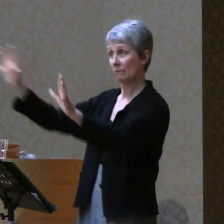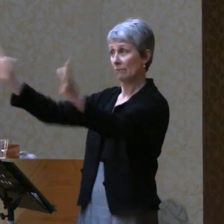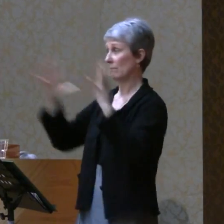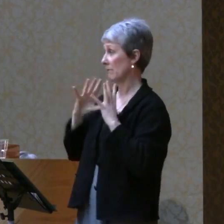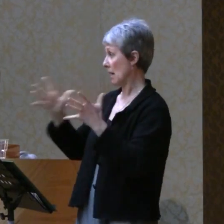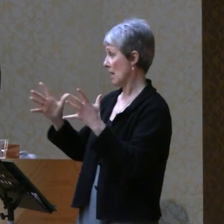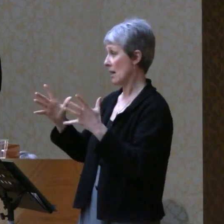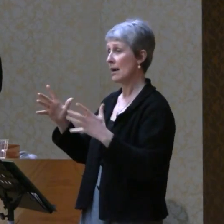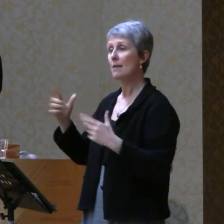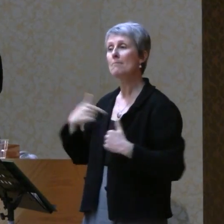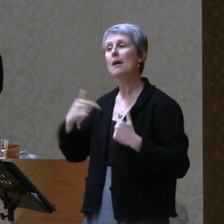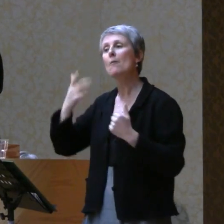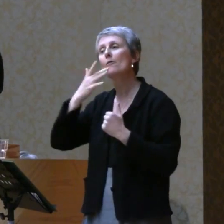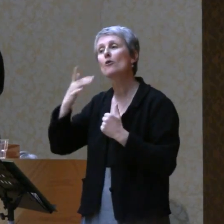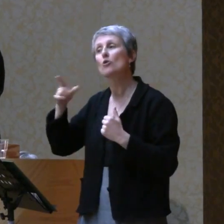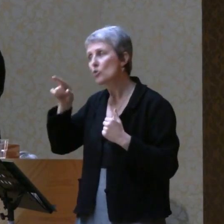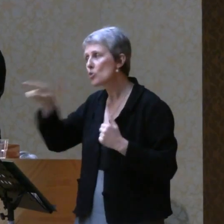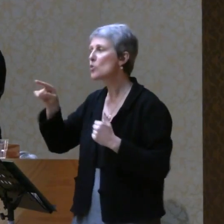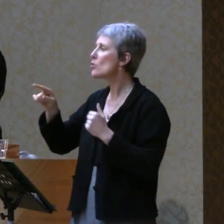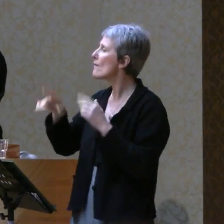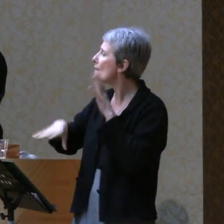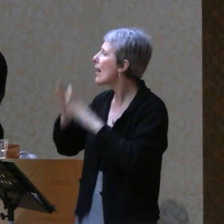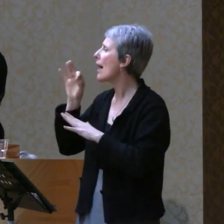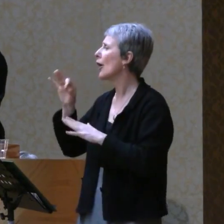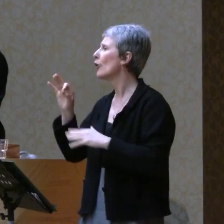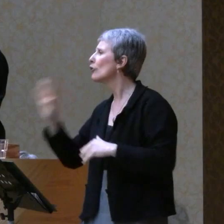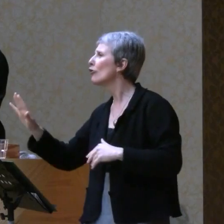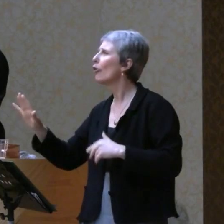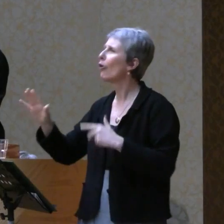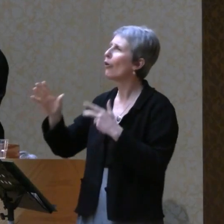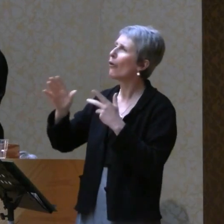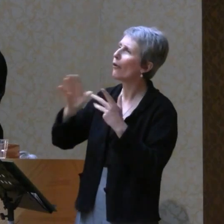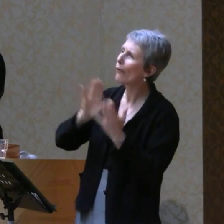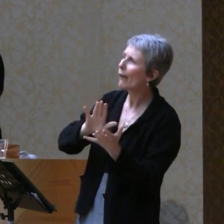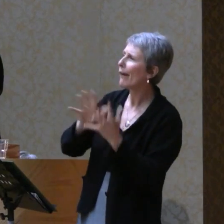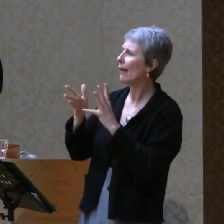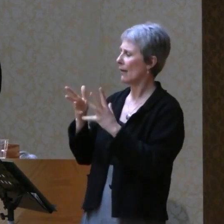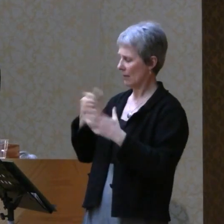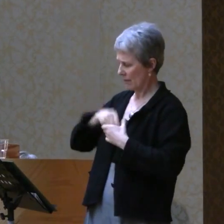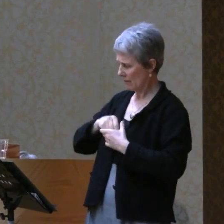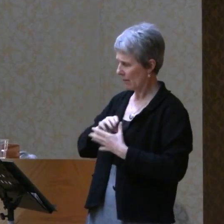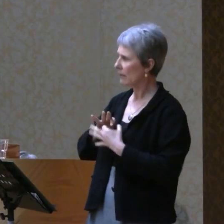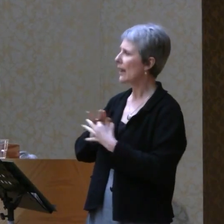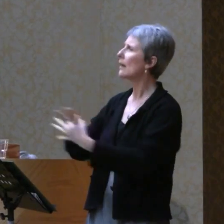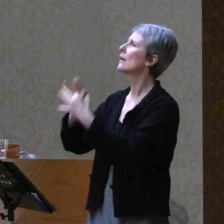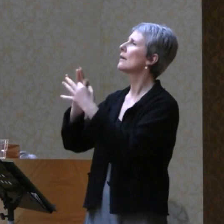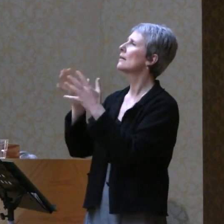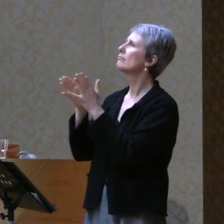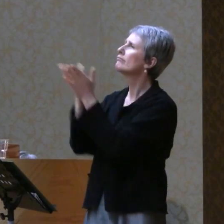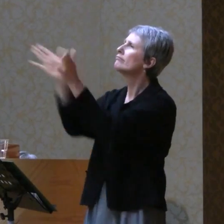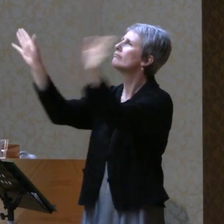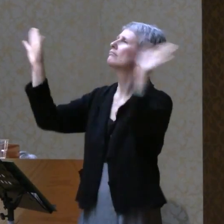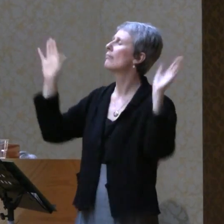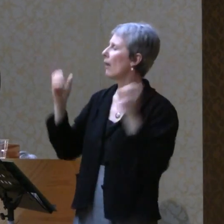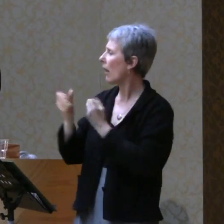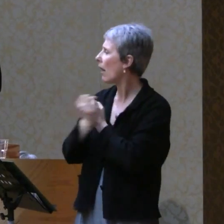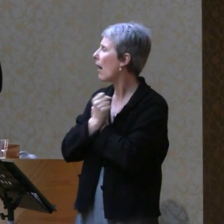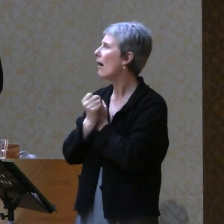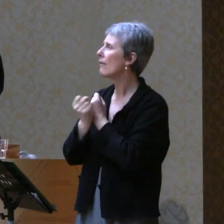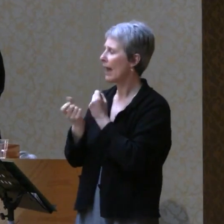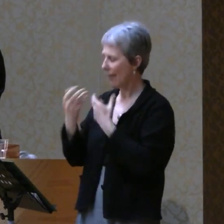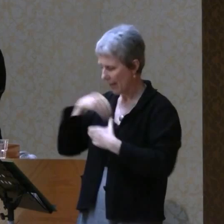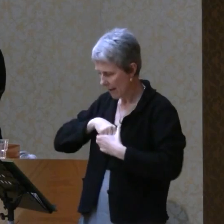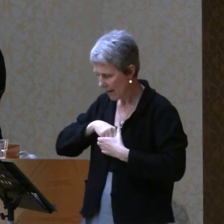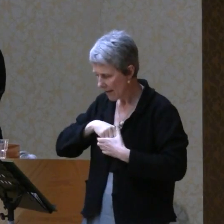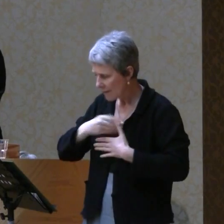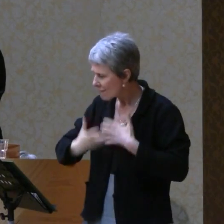everybody to find his or her or their own way that amplifies love and brings out his, her, or